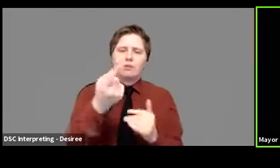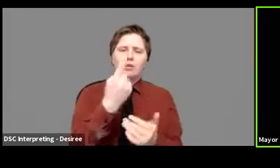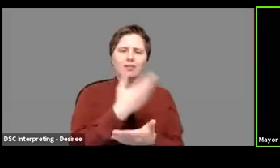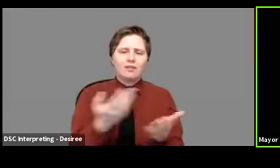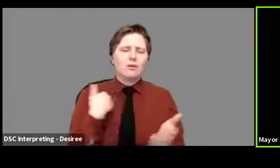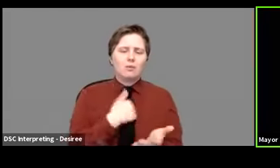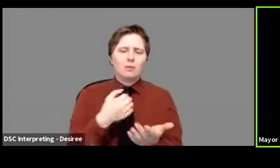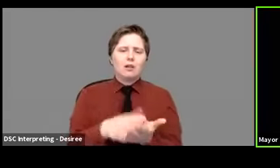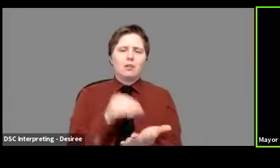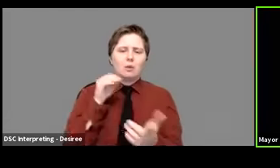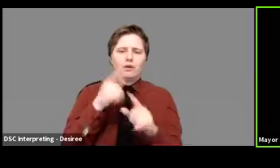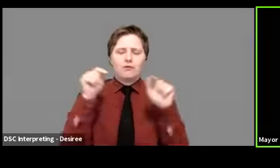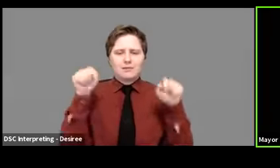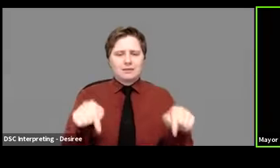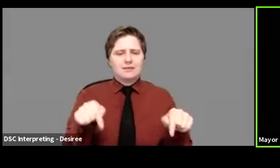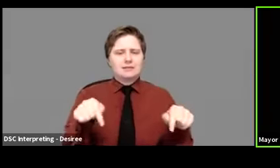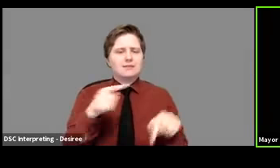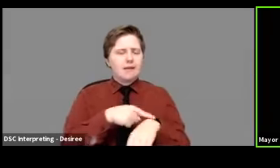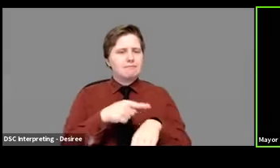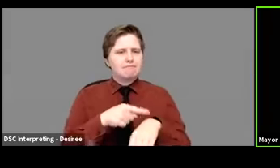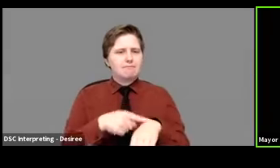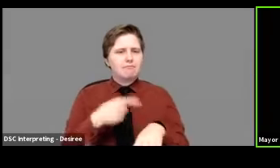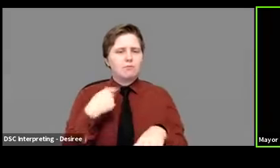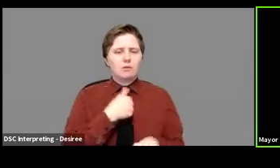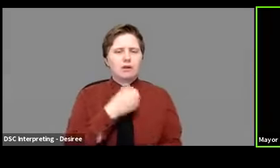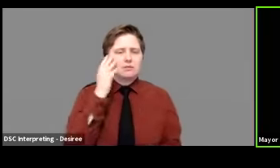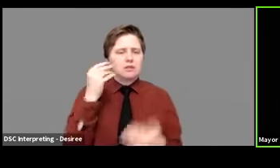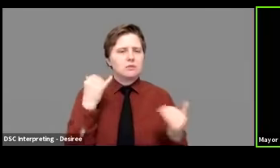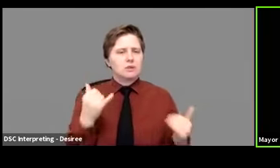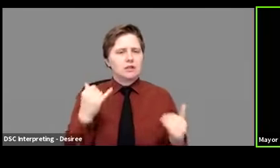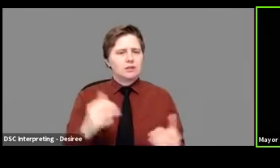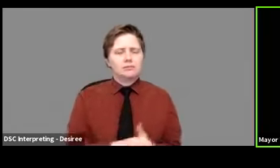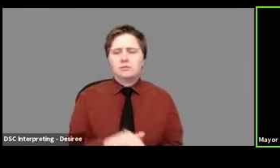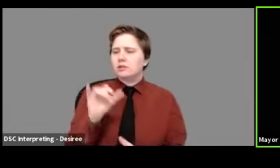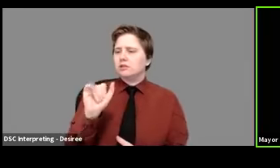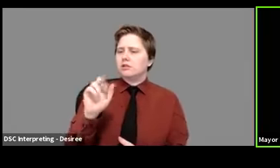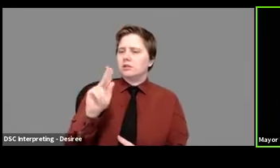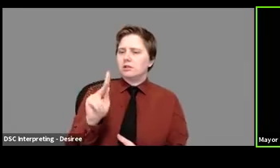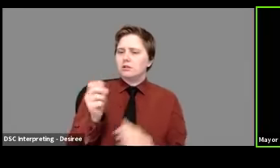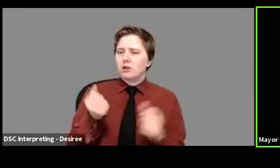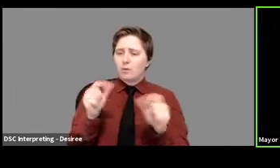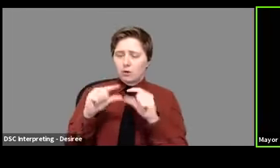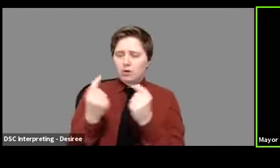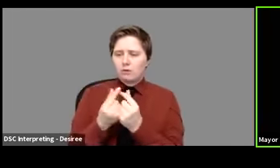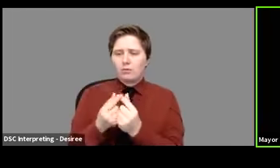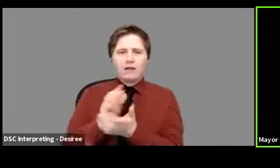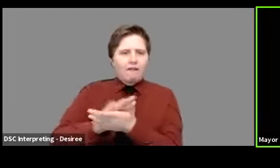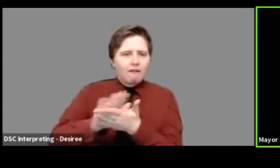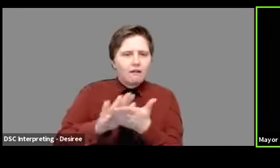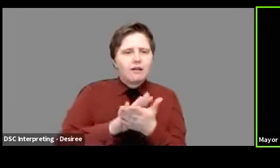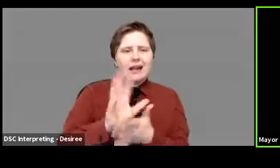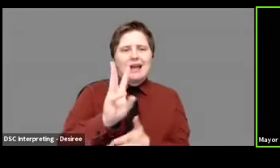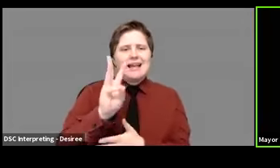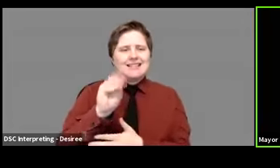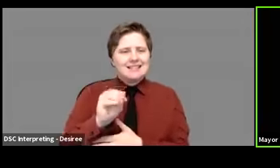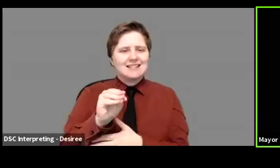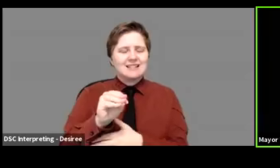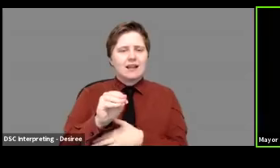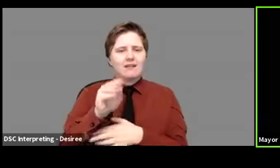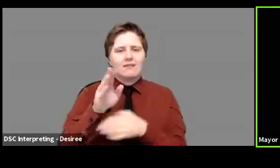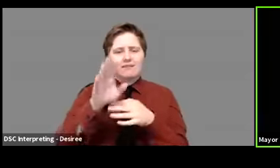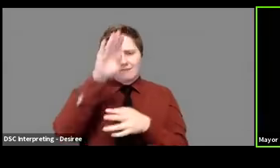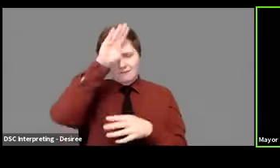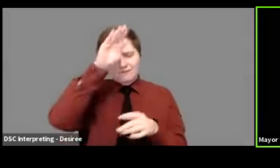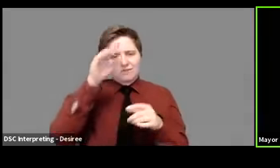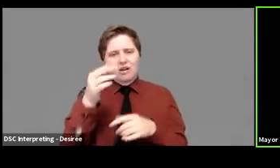from this time that we're going through. So Yark Automotive Group disinfected 60 fire rigs for us as of yesterday. We